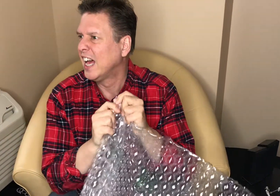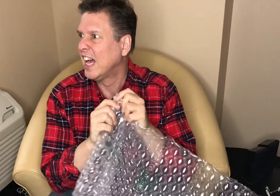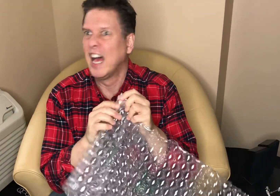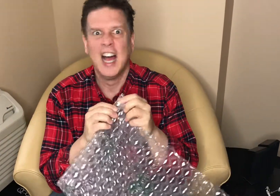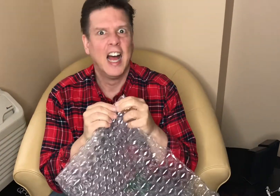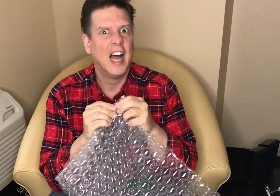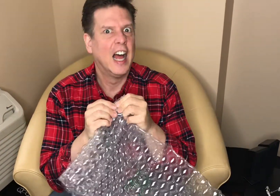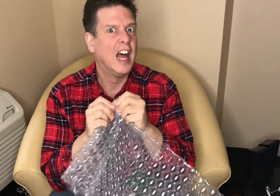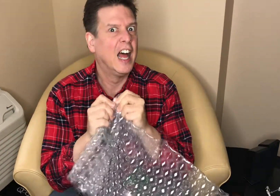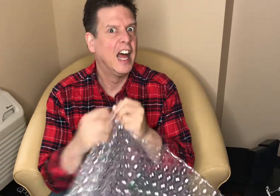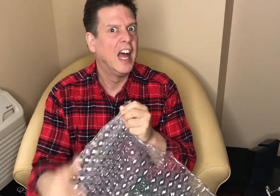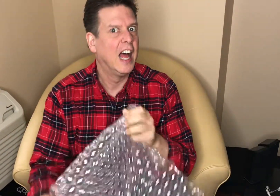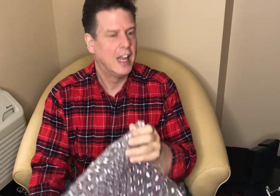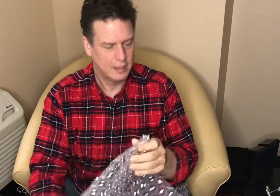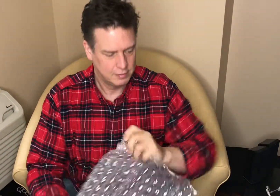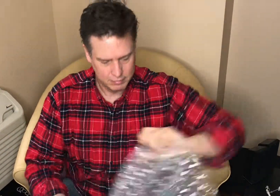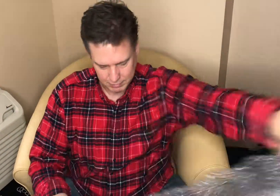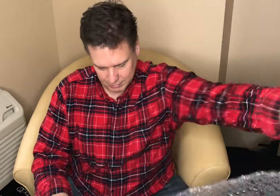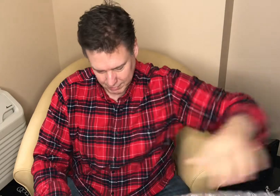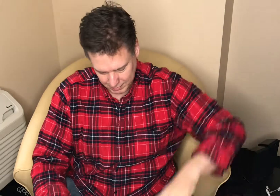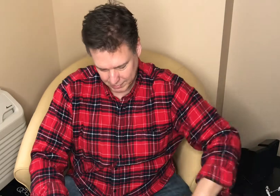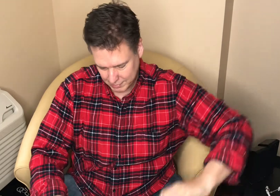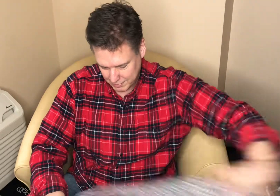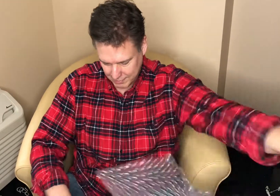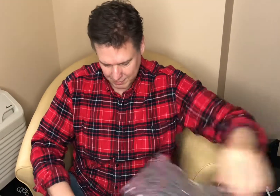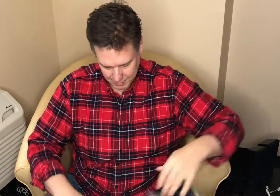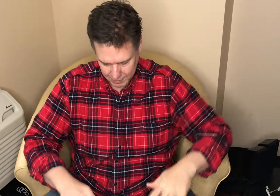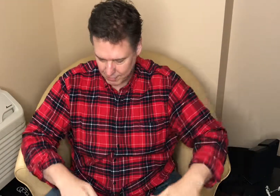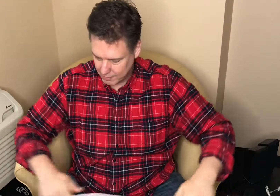gotta love popping some of these I'm gonna get it out of here